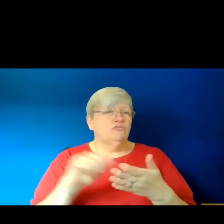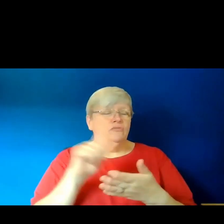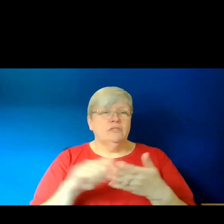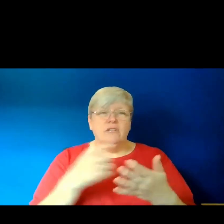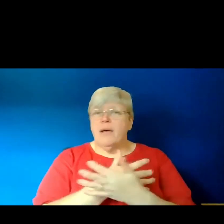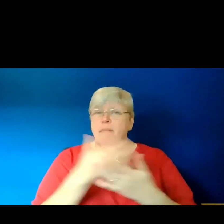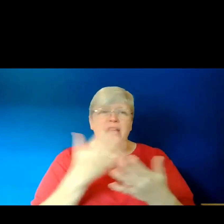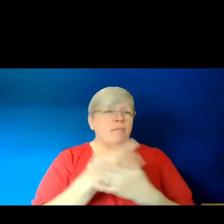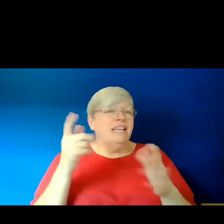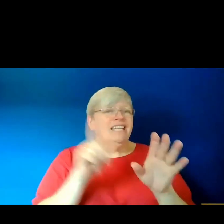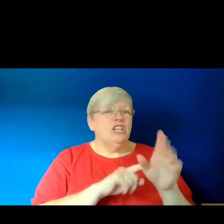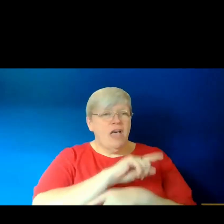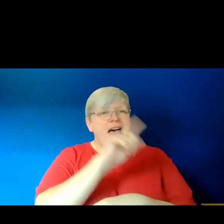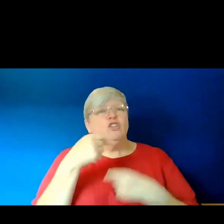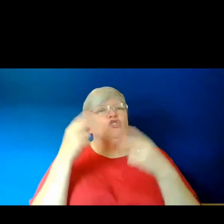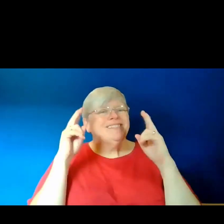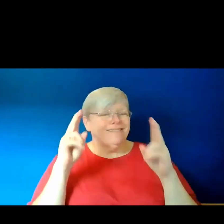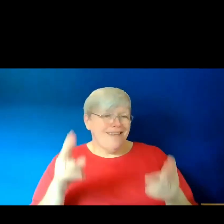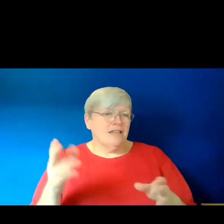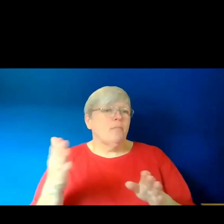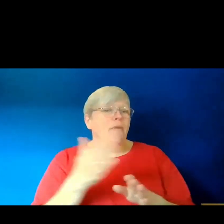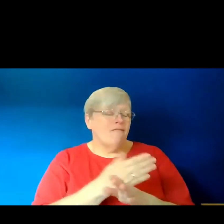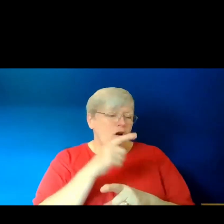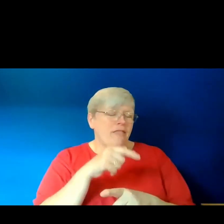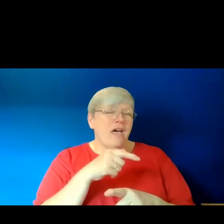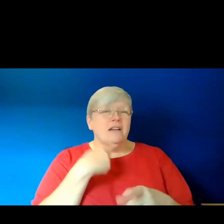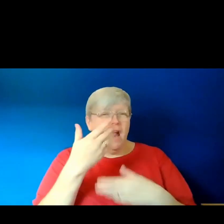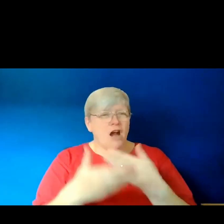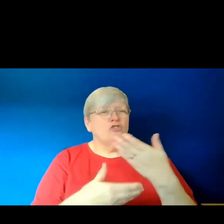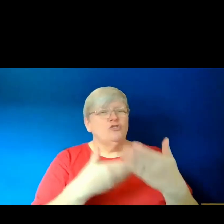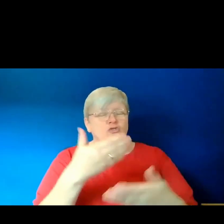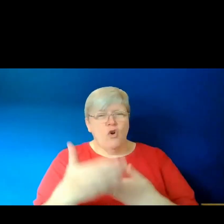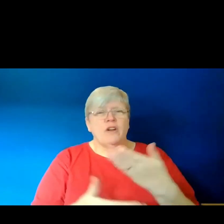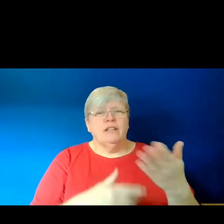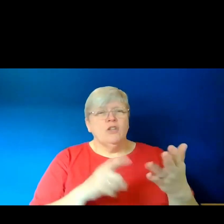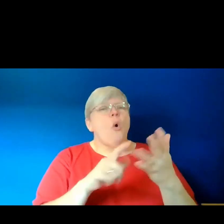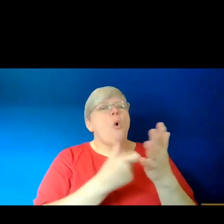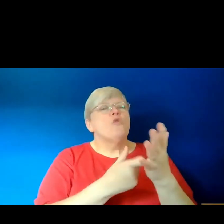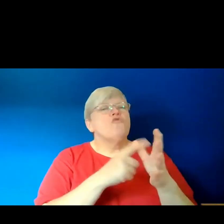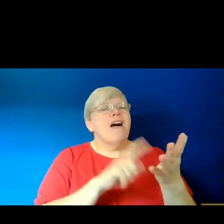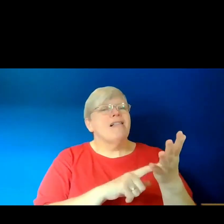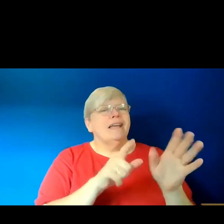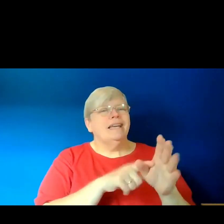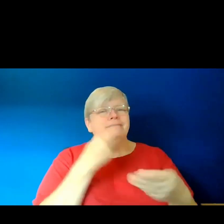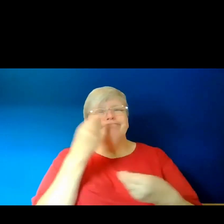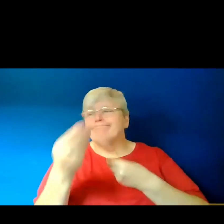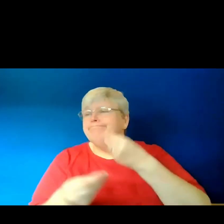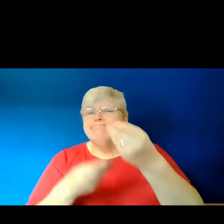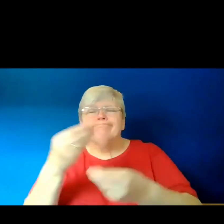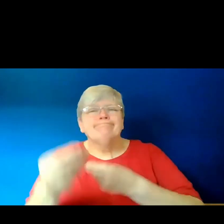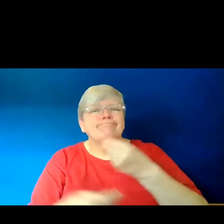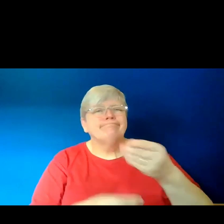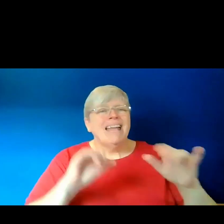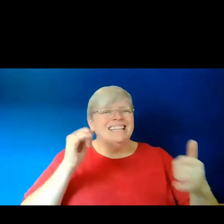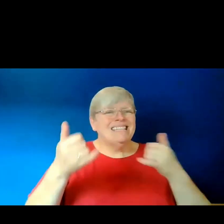she died. And before that, her story survived through oral accounts. And she's sometimes called